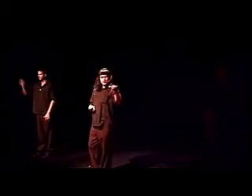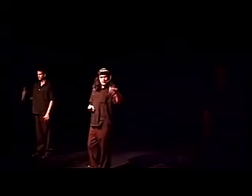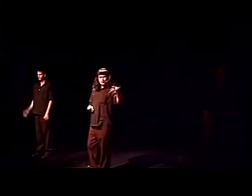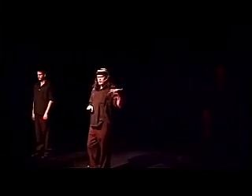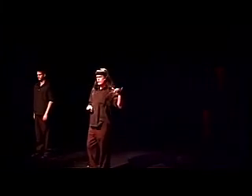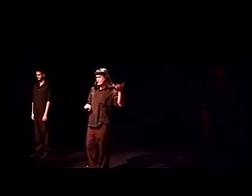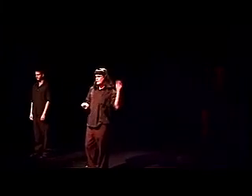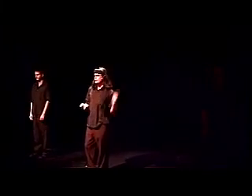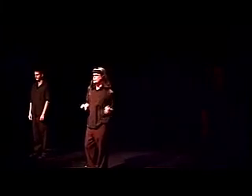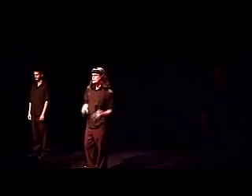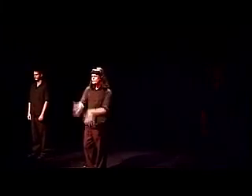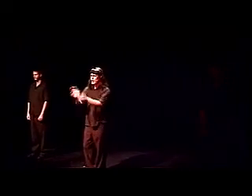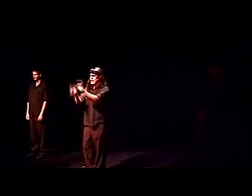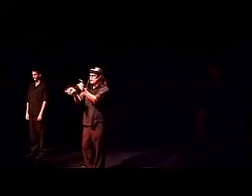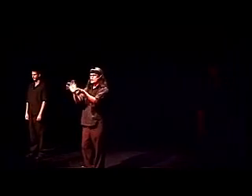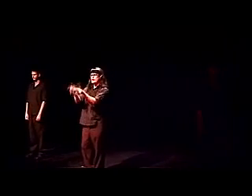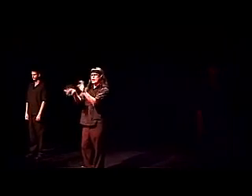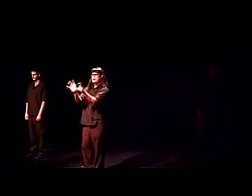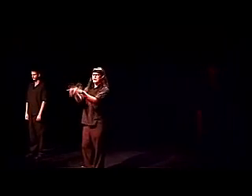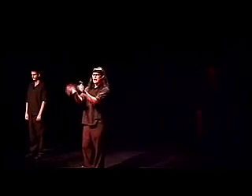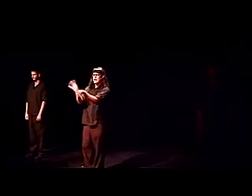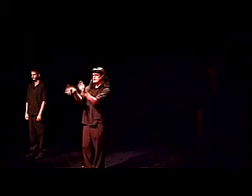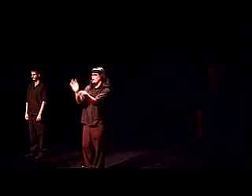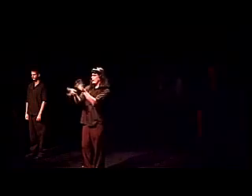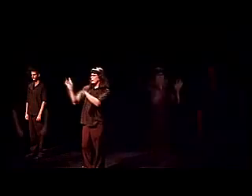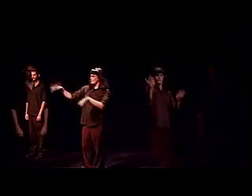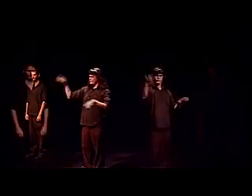9503, 2033. And your name, plies. Go ahead.